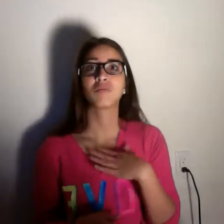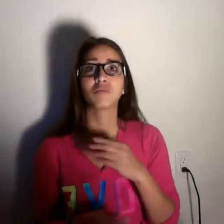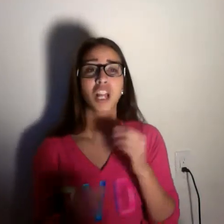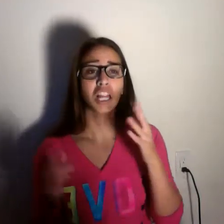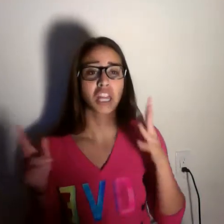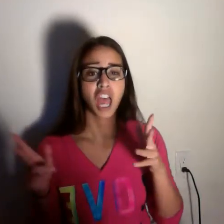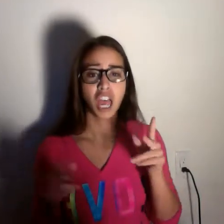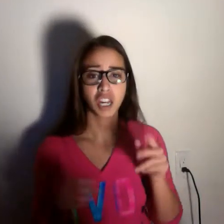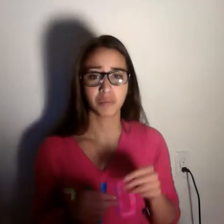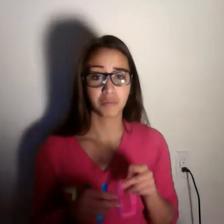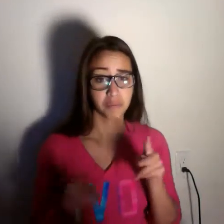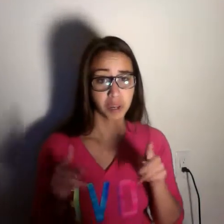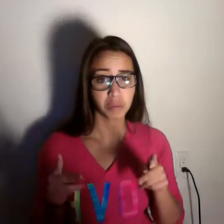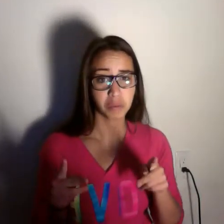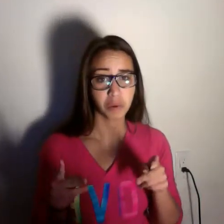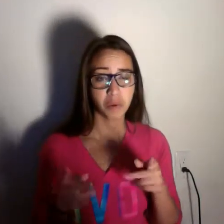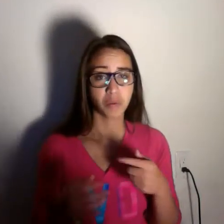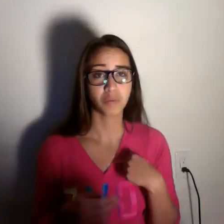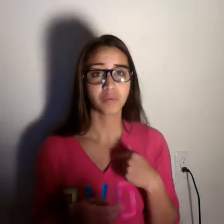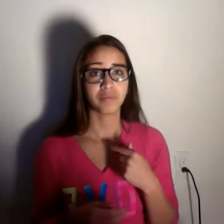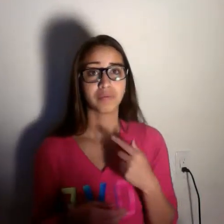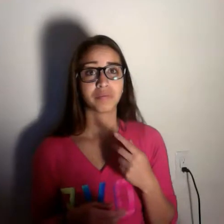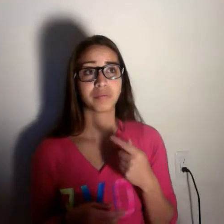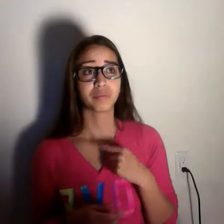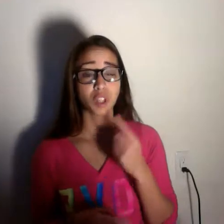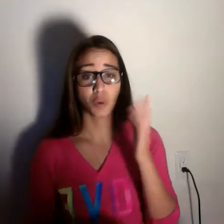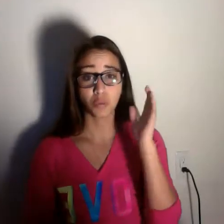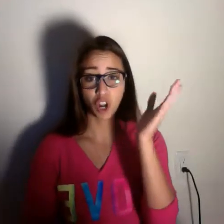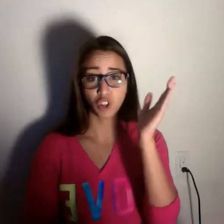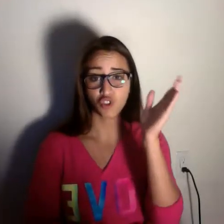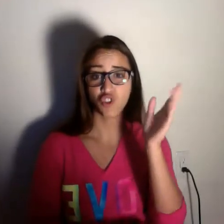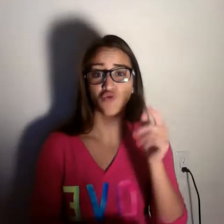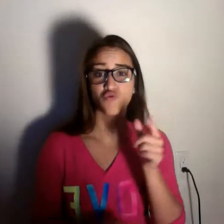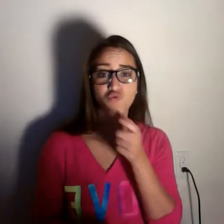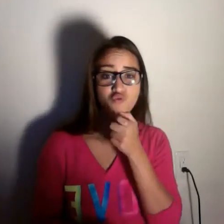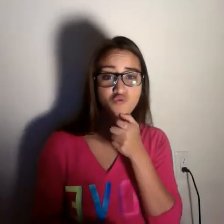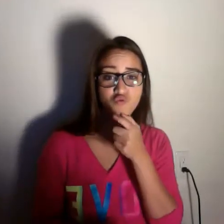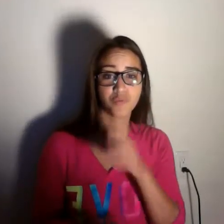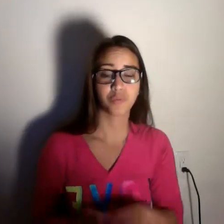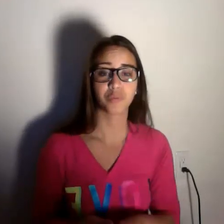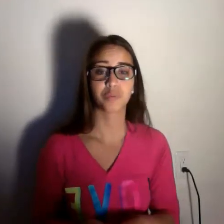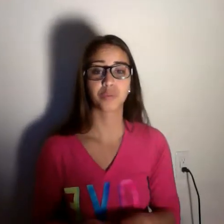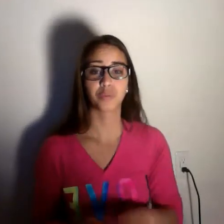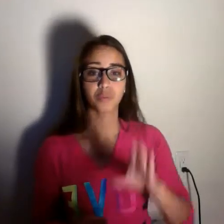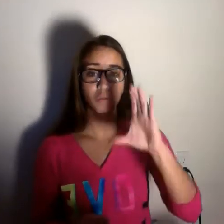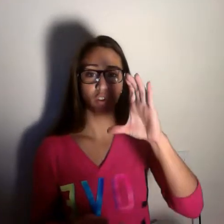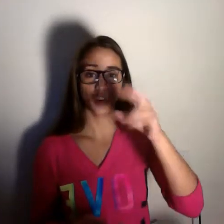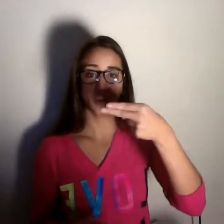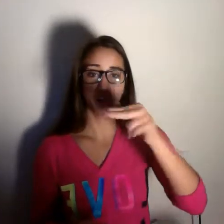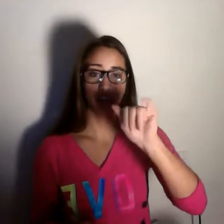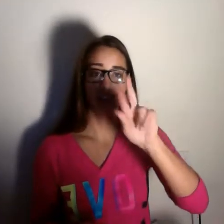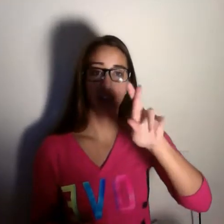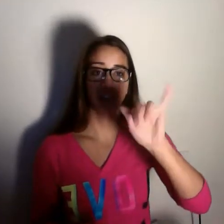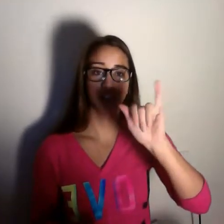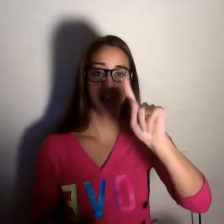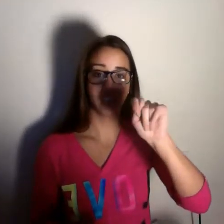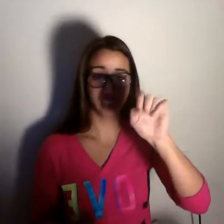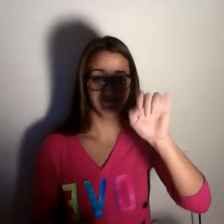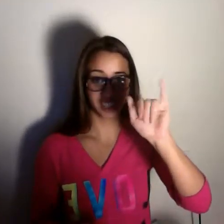tonight at 10 p.m. Eastern on CBS. All right, sticking with the lingerie theme, the Miss Universe pageant is underway in Las Vegas, and apparently,